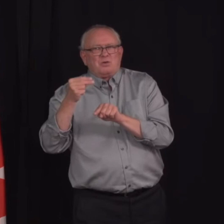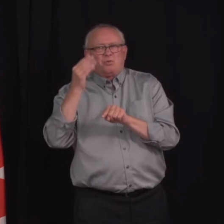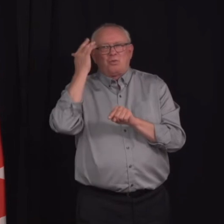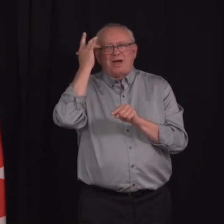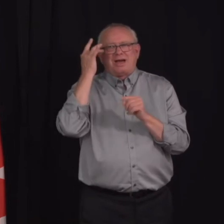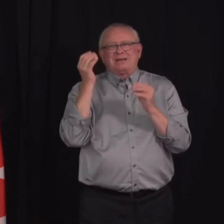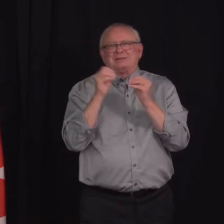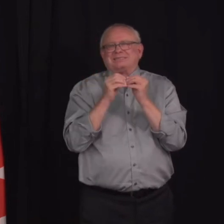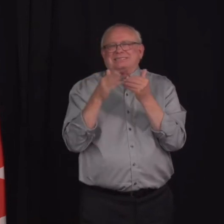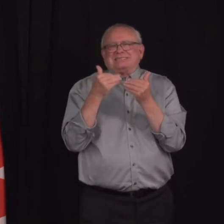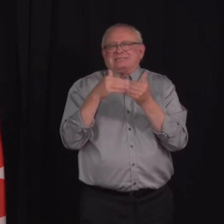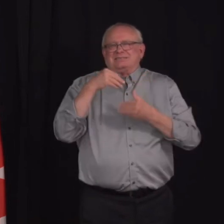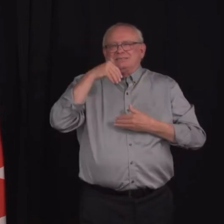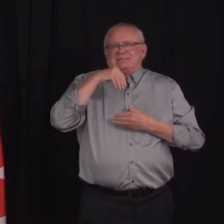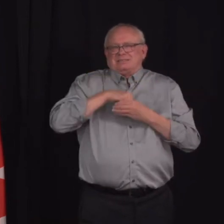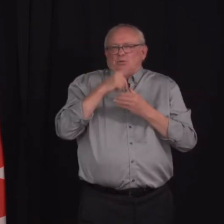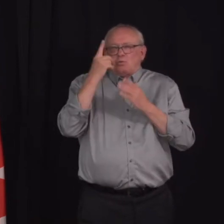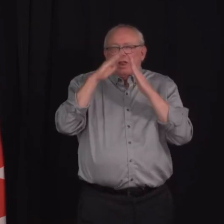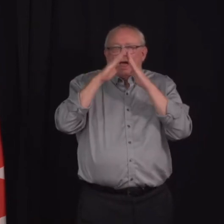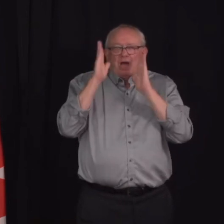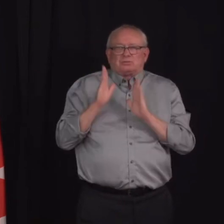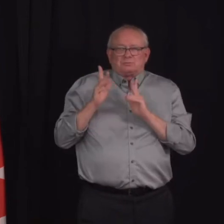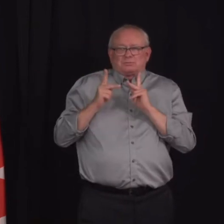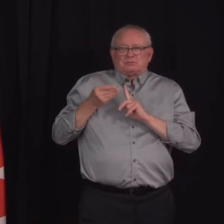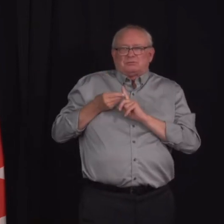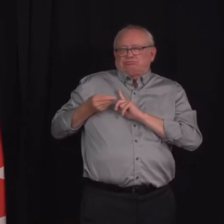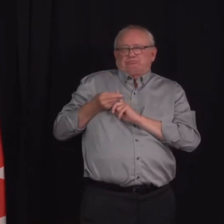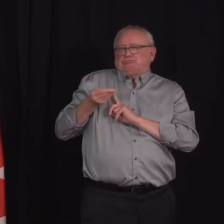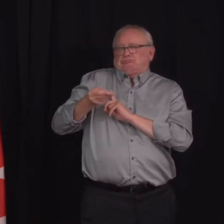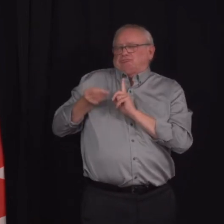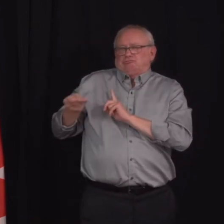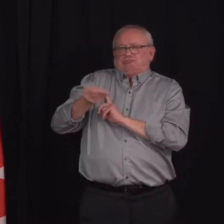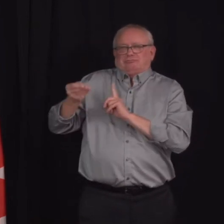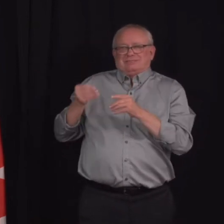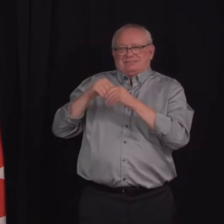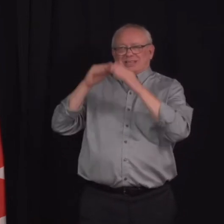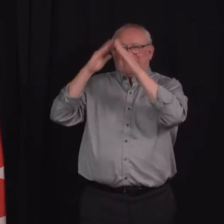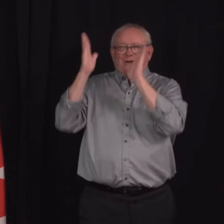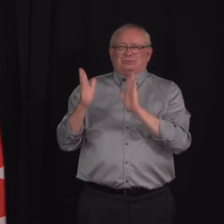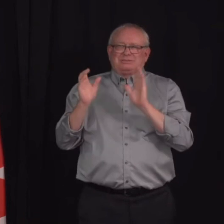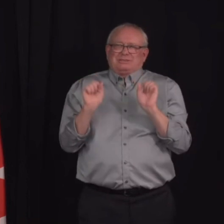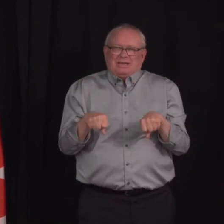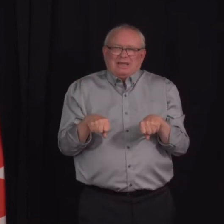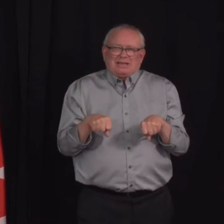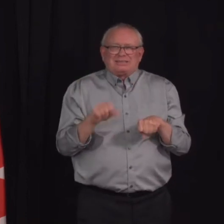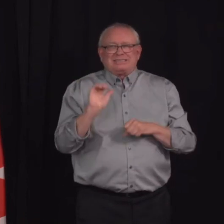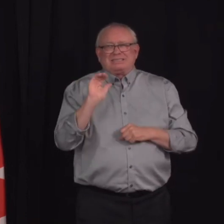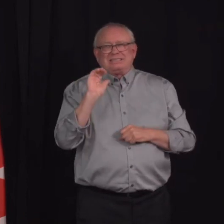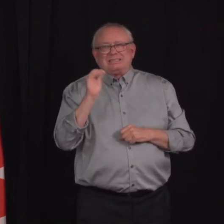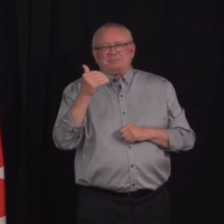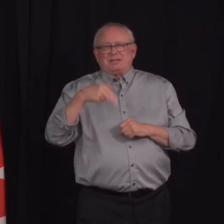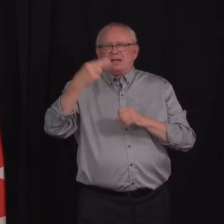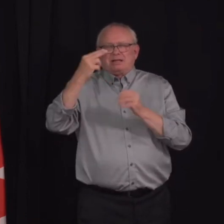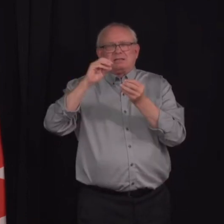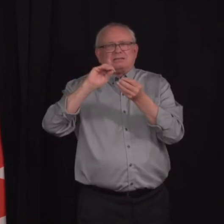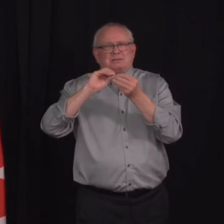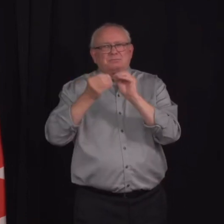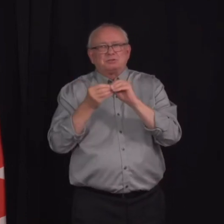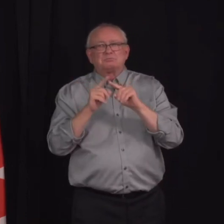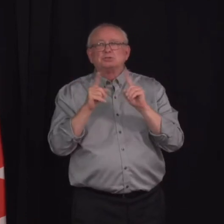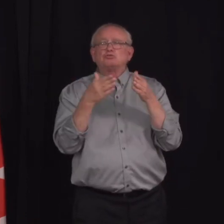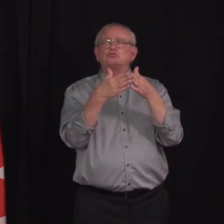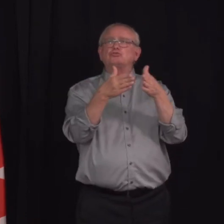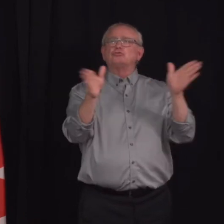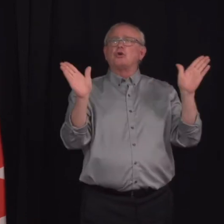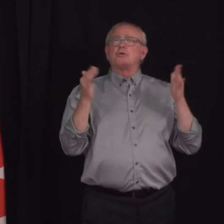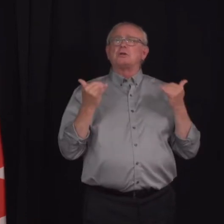or in the certain types of setting among non-immunized people. So really, at